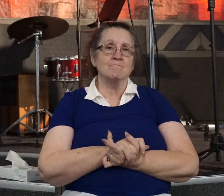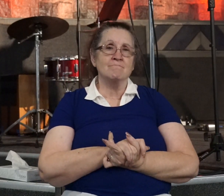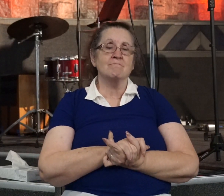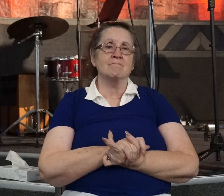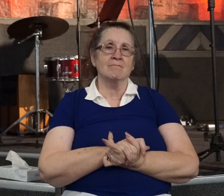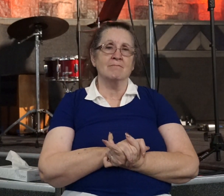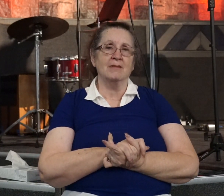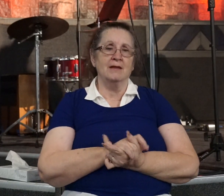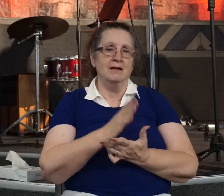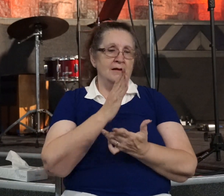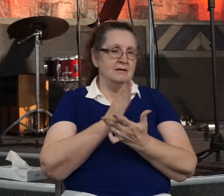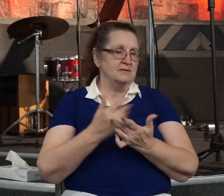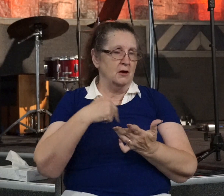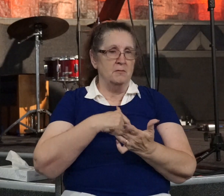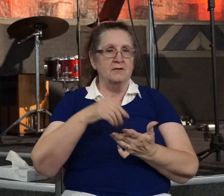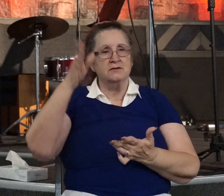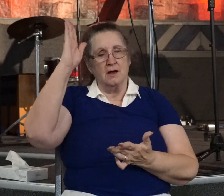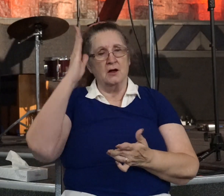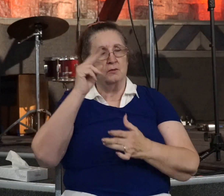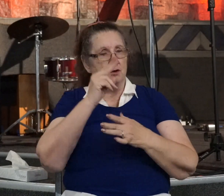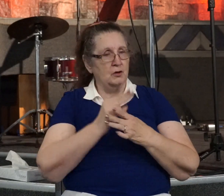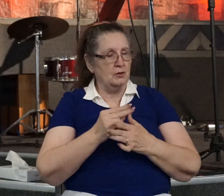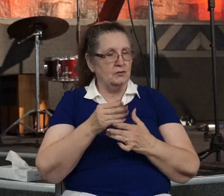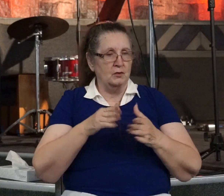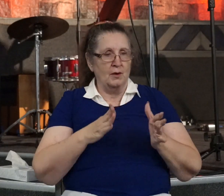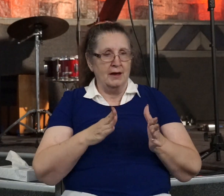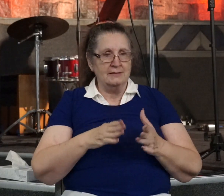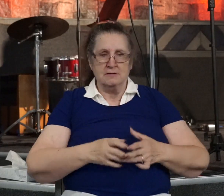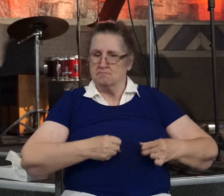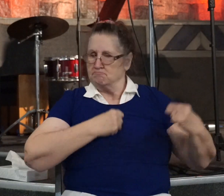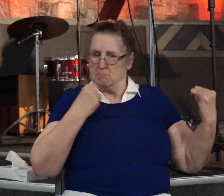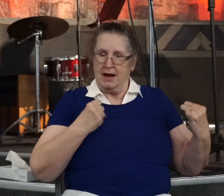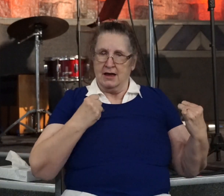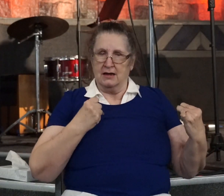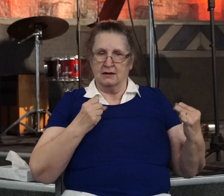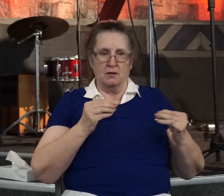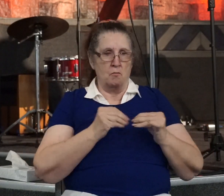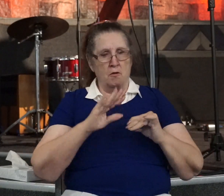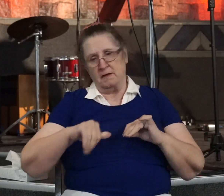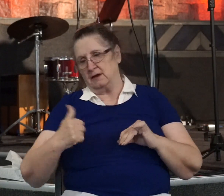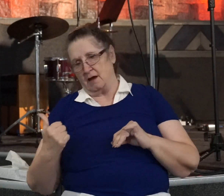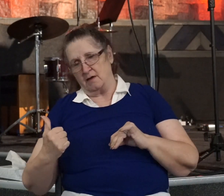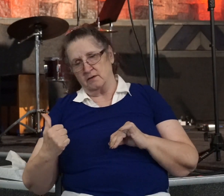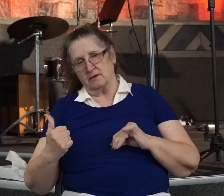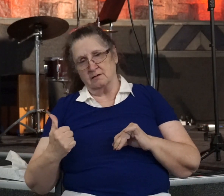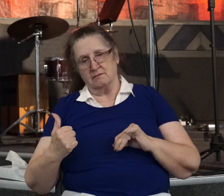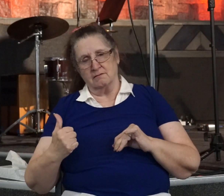Some of us, God will use in ways that seem mightier than others according to a human viewpoint.